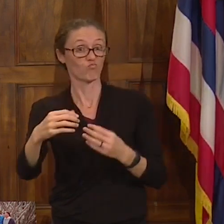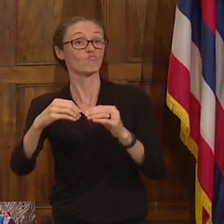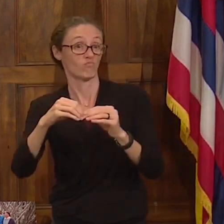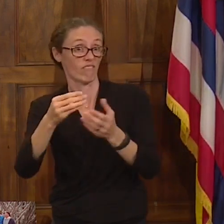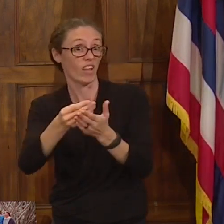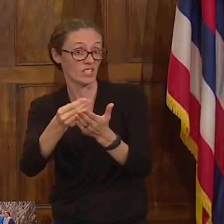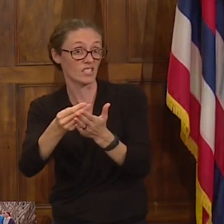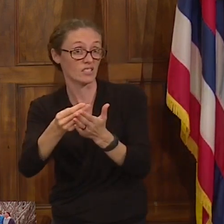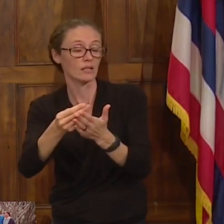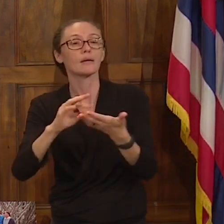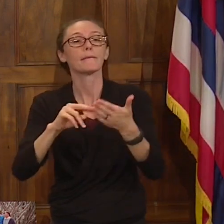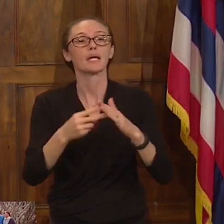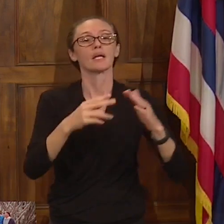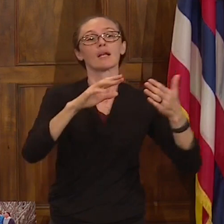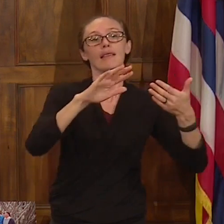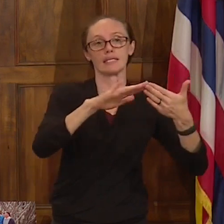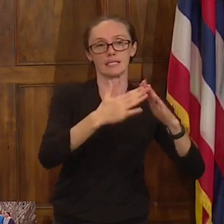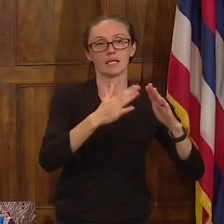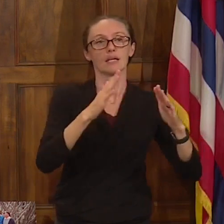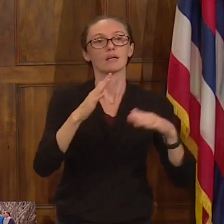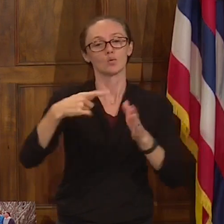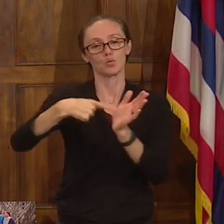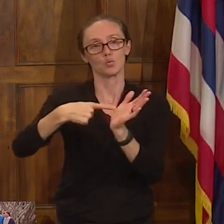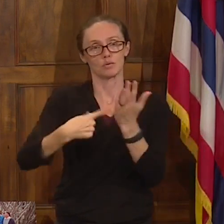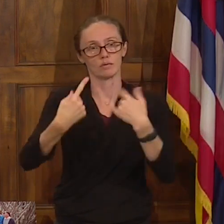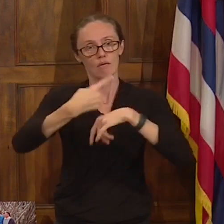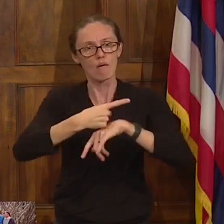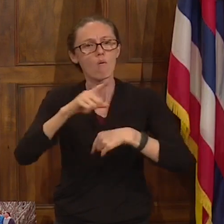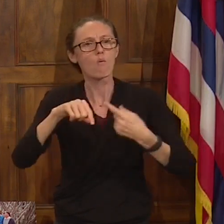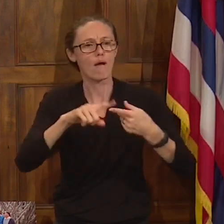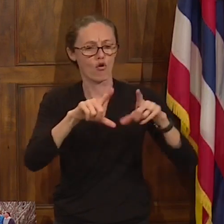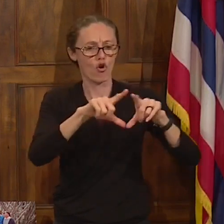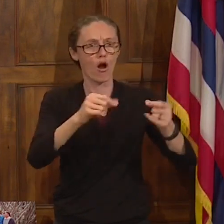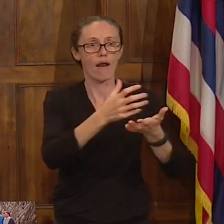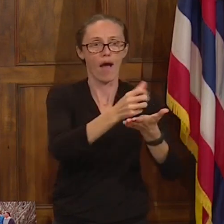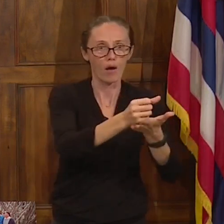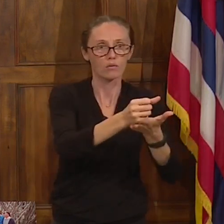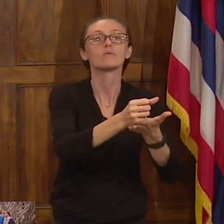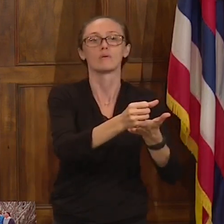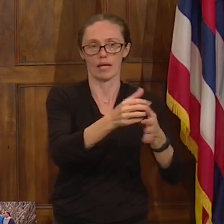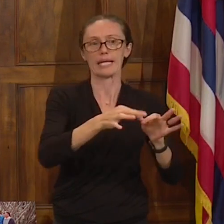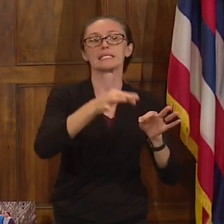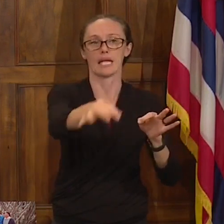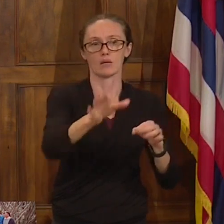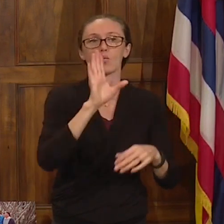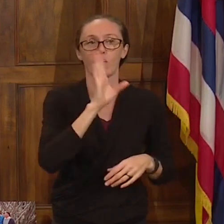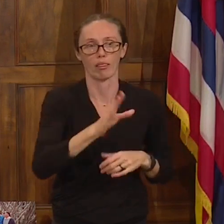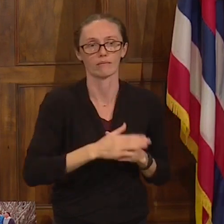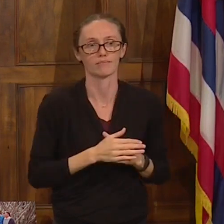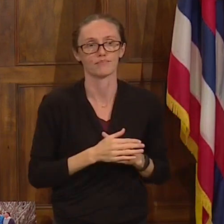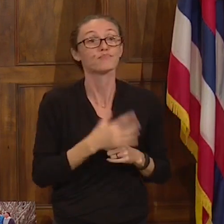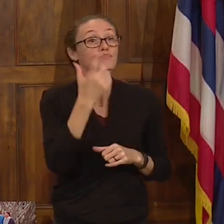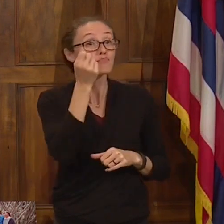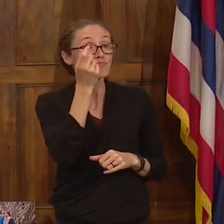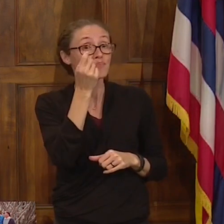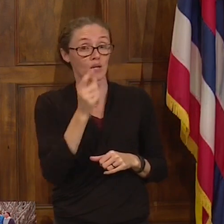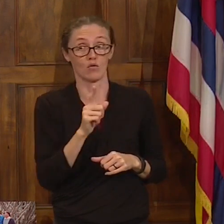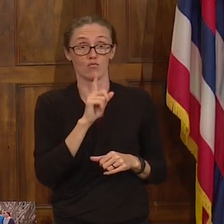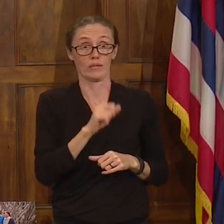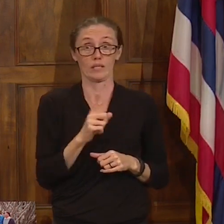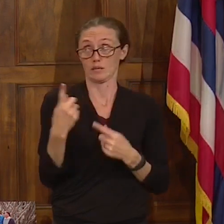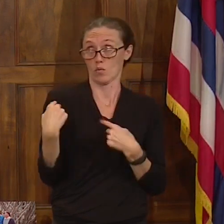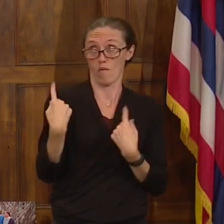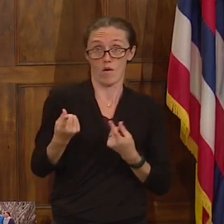extend the deadline for the use of the card. Because we don't have any guidance today, whether that will